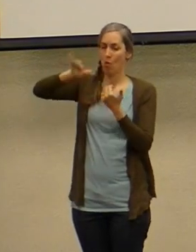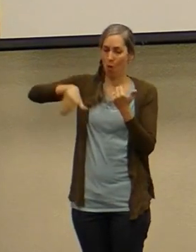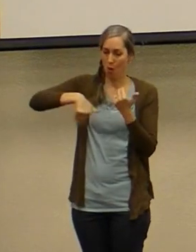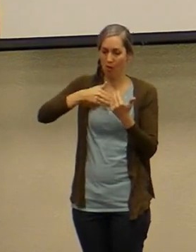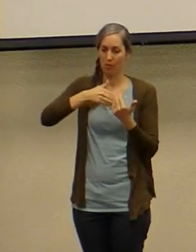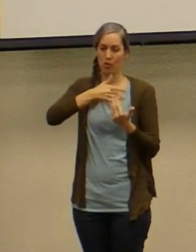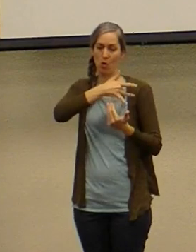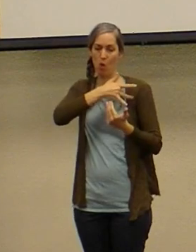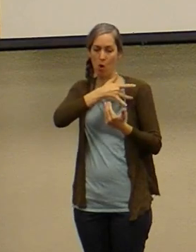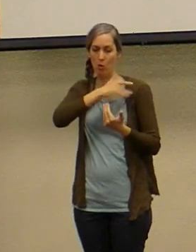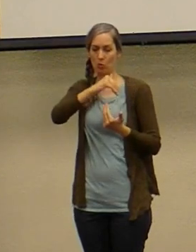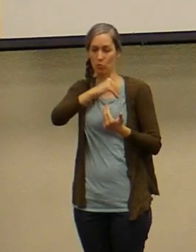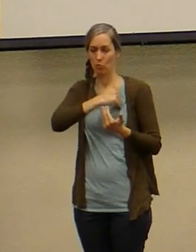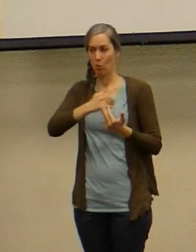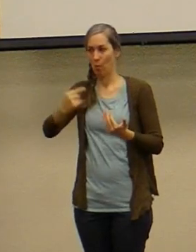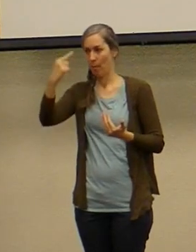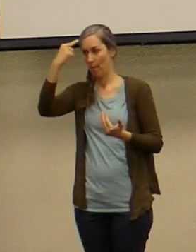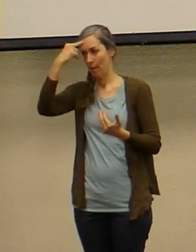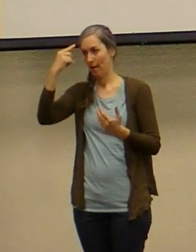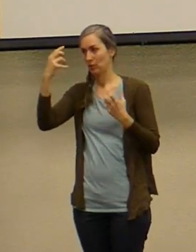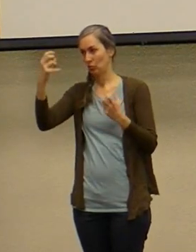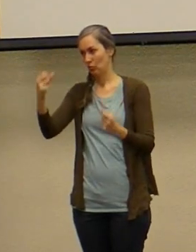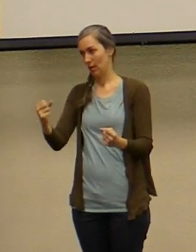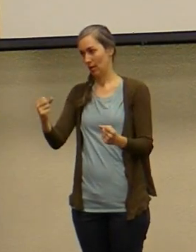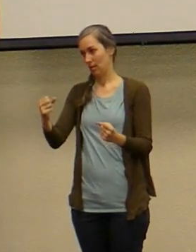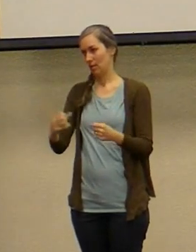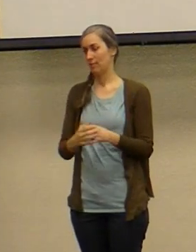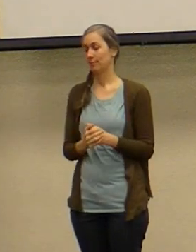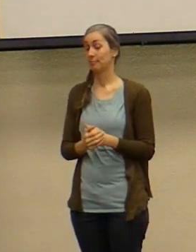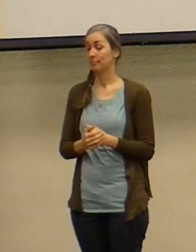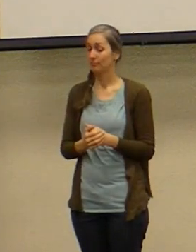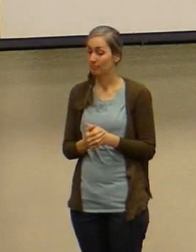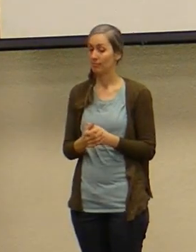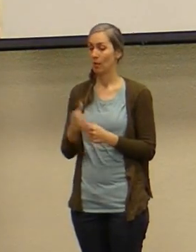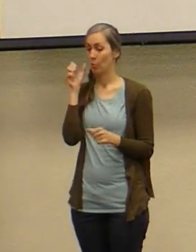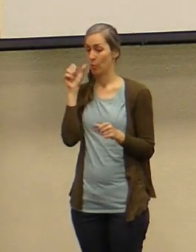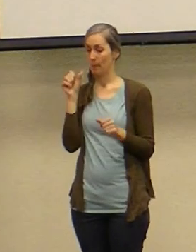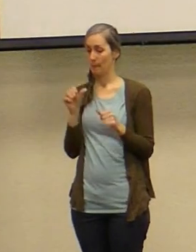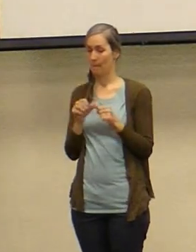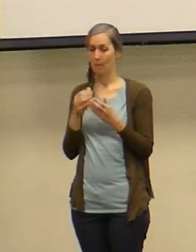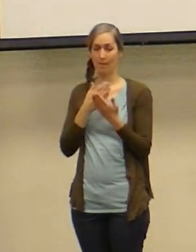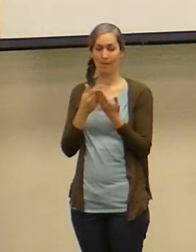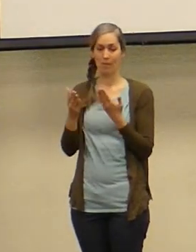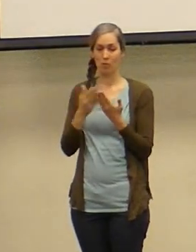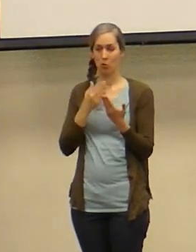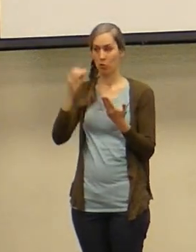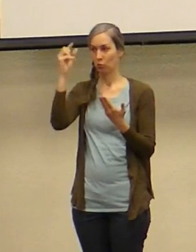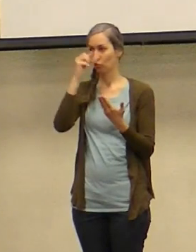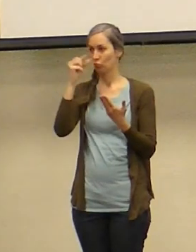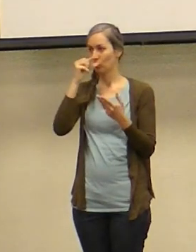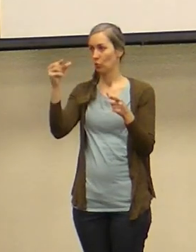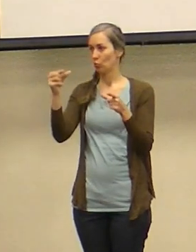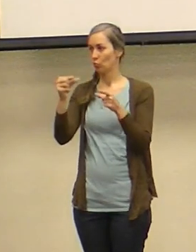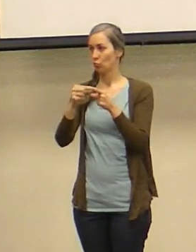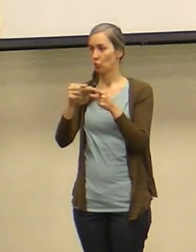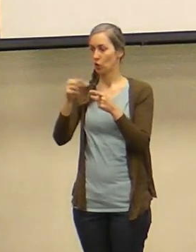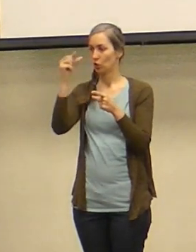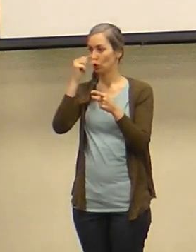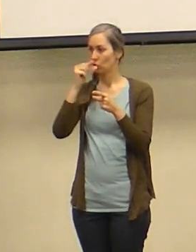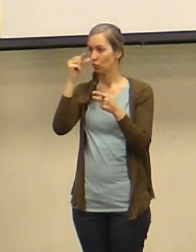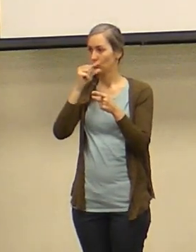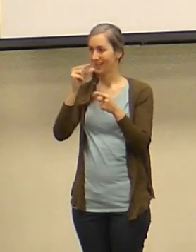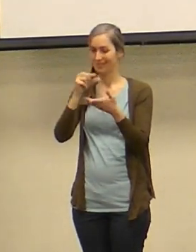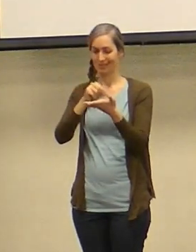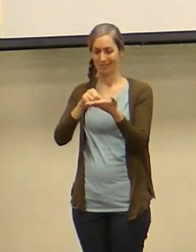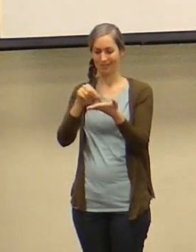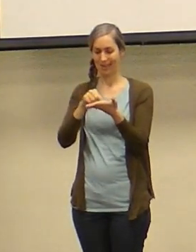soul mind and strength now we have to remember that even though this is a greek word and a greek text this is a